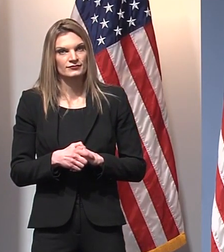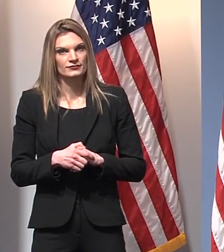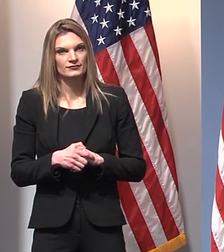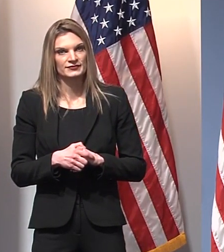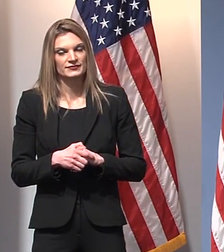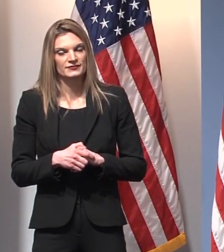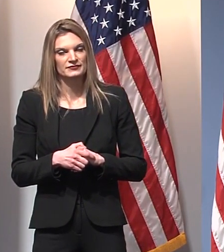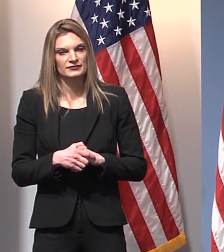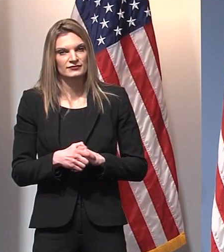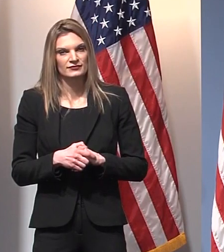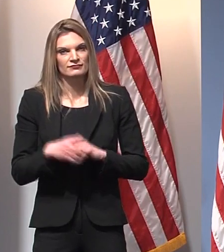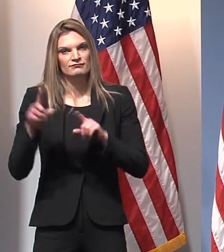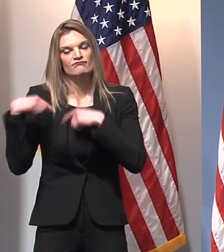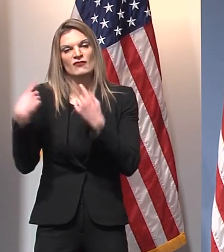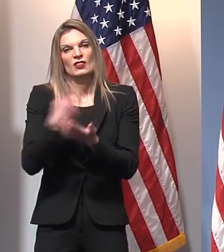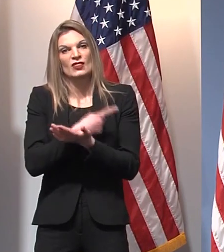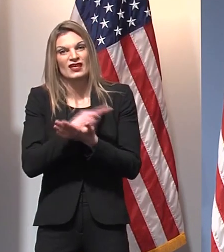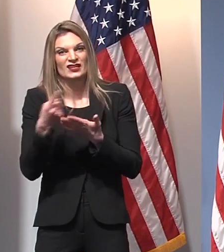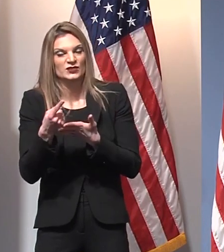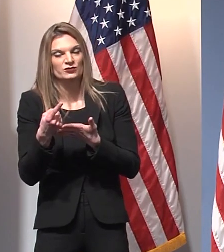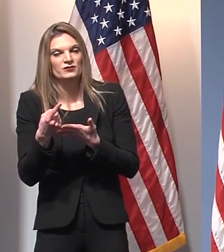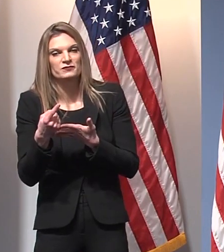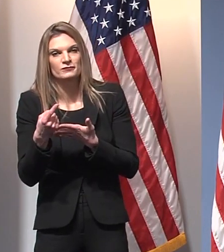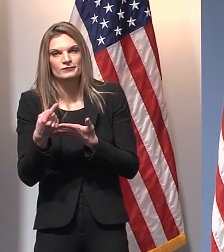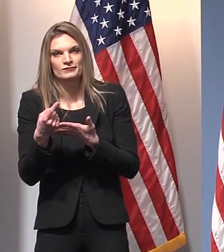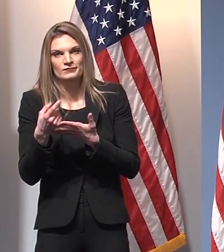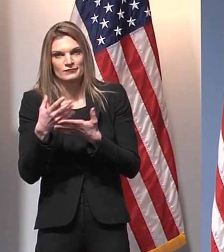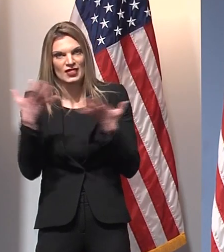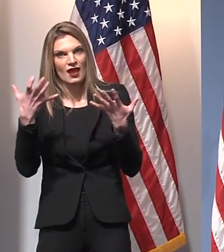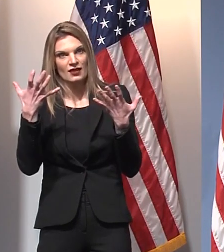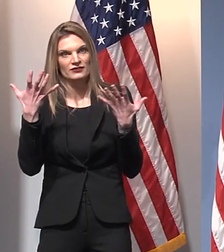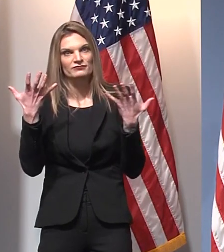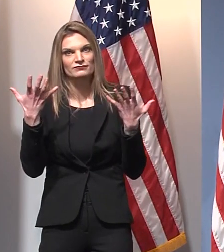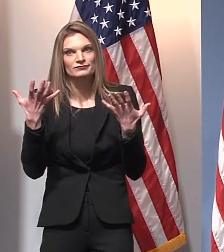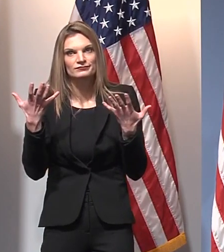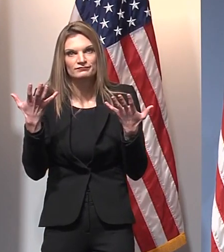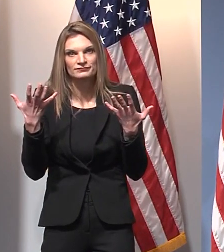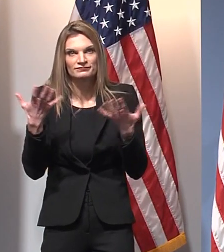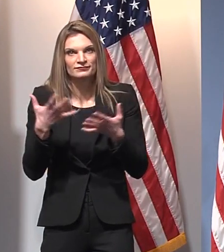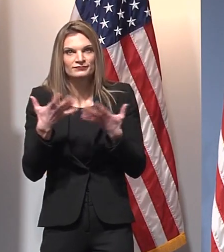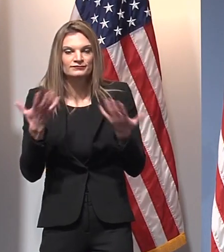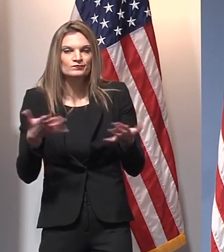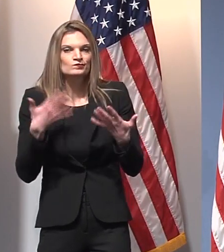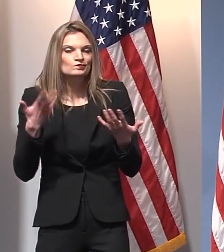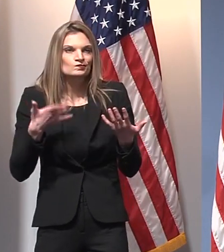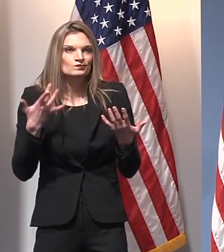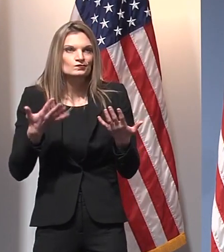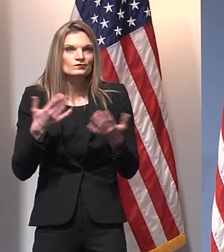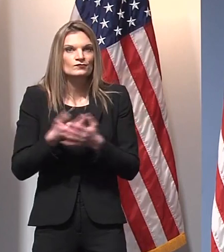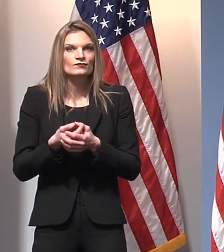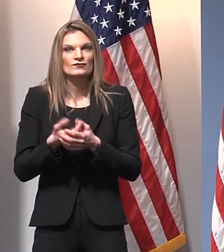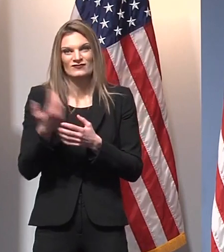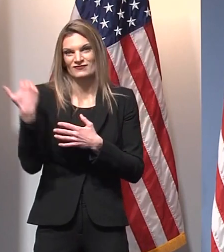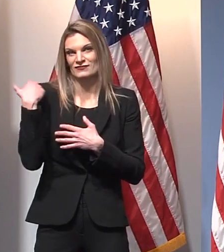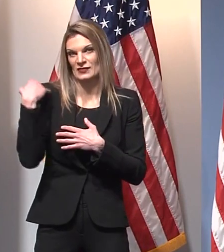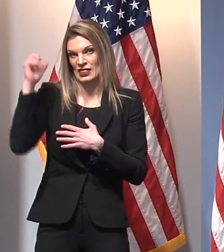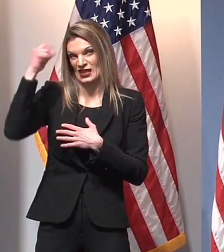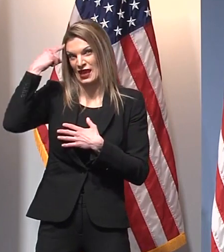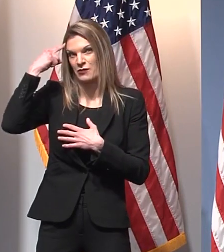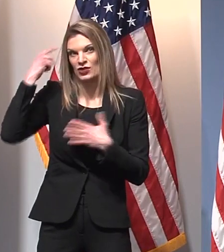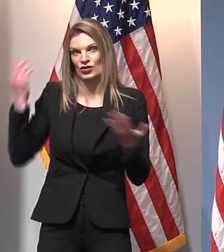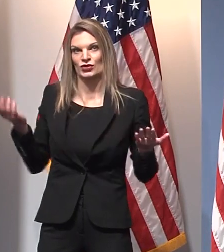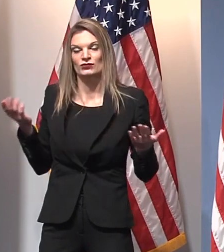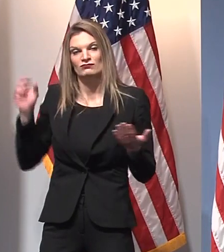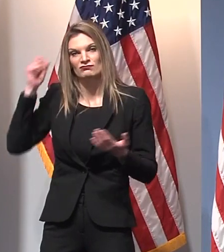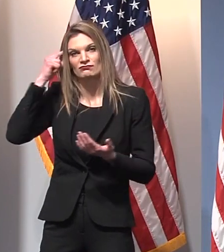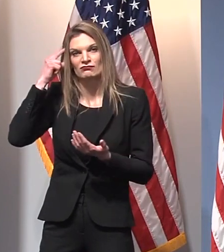week. To what extent did the very, very large demonstration at the Capitol over the weekend